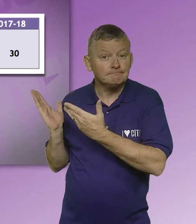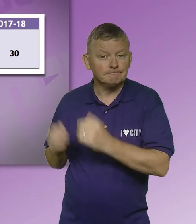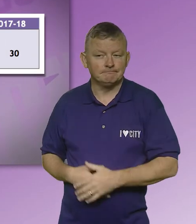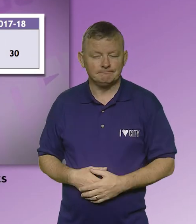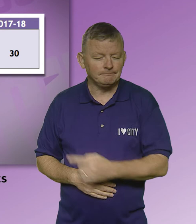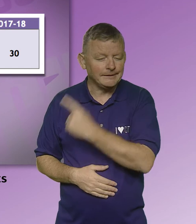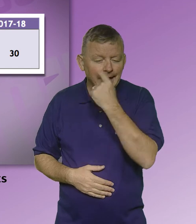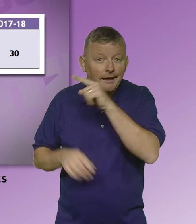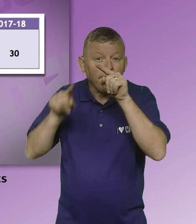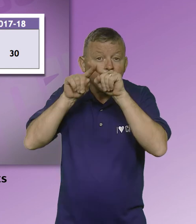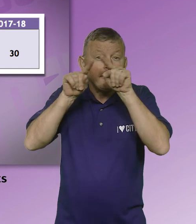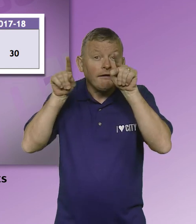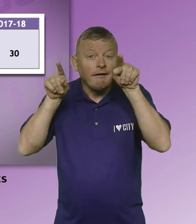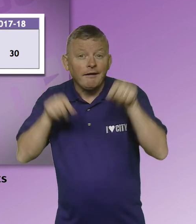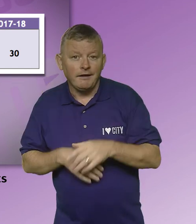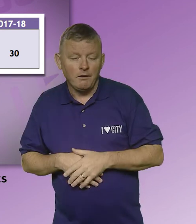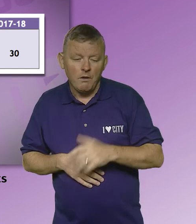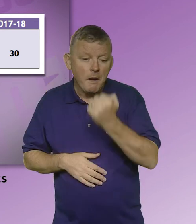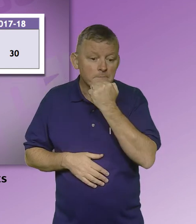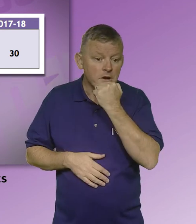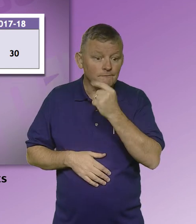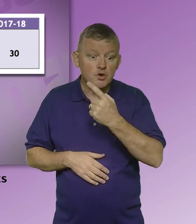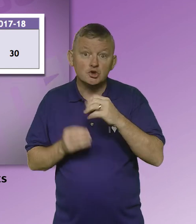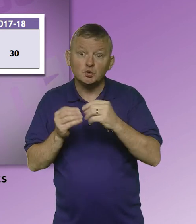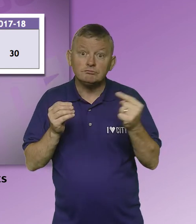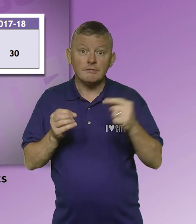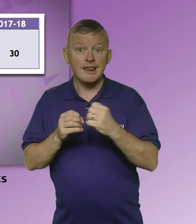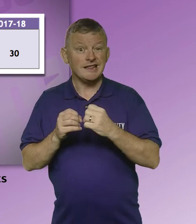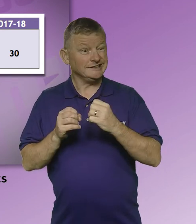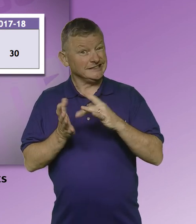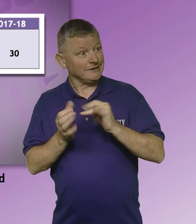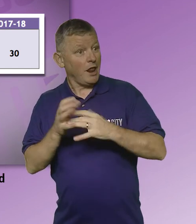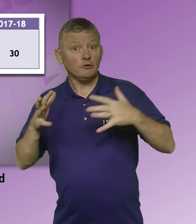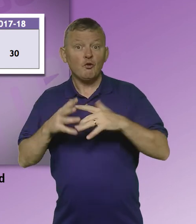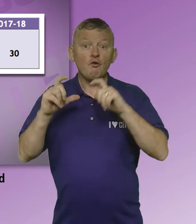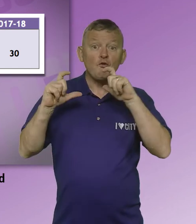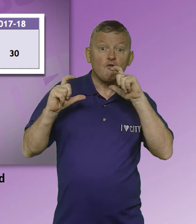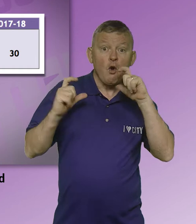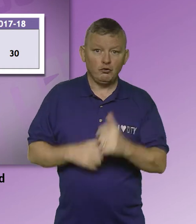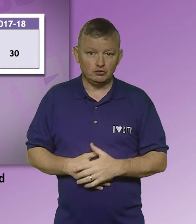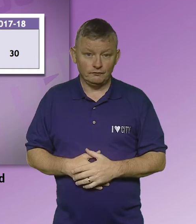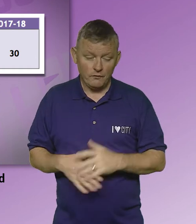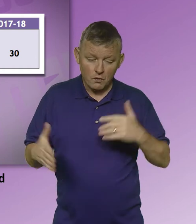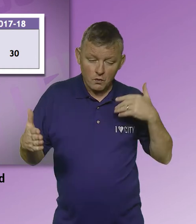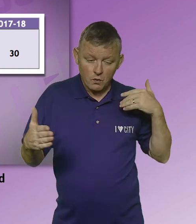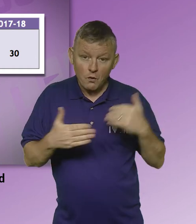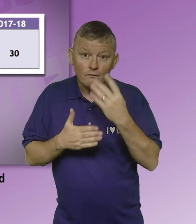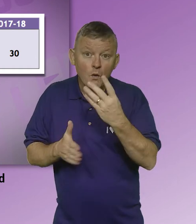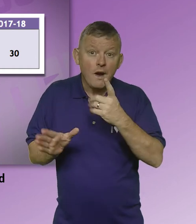table 1 shows the total number of students at City of Glasgow College over the last four years who have declared as deaf